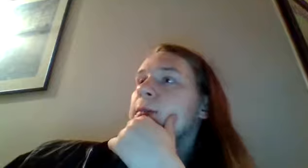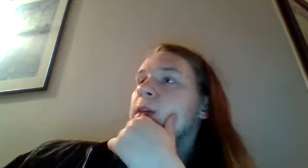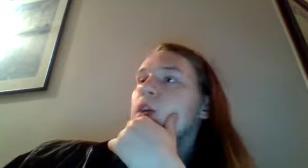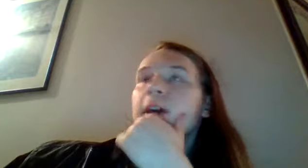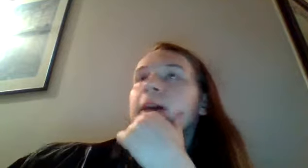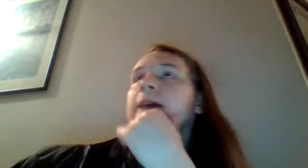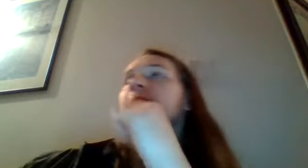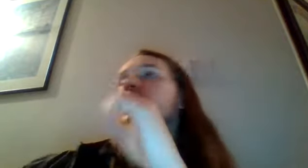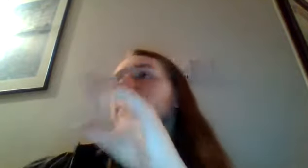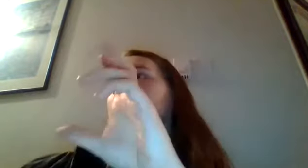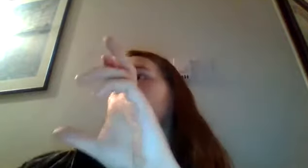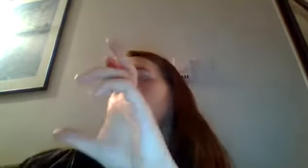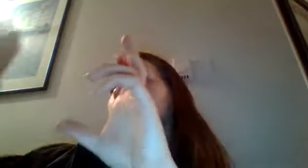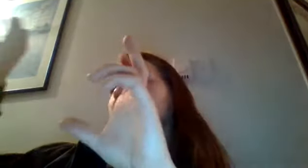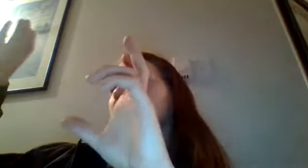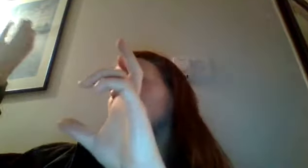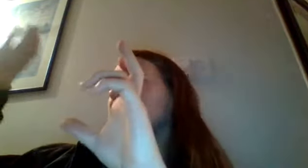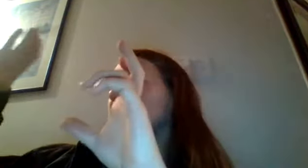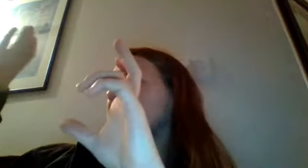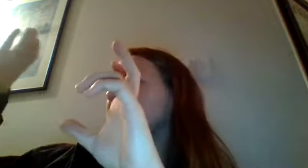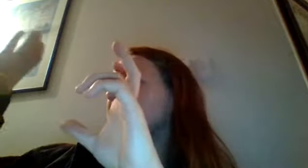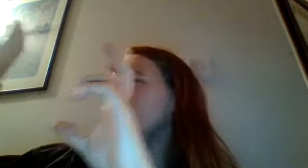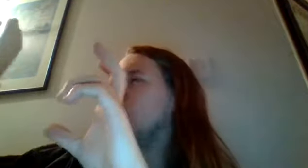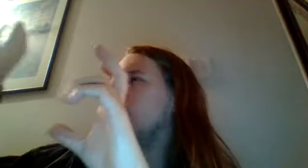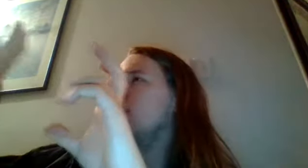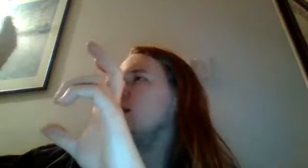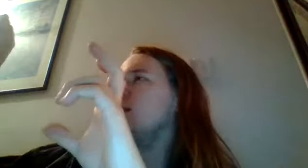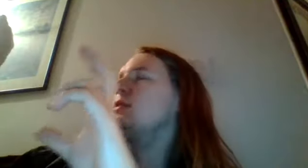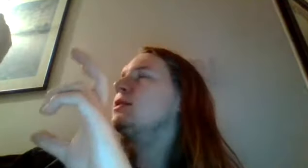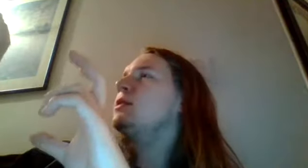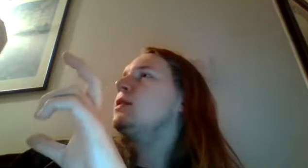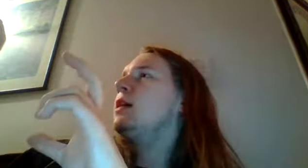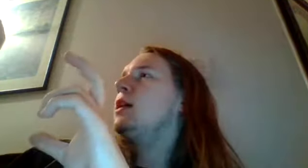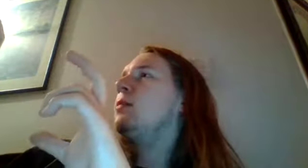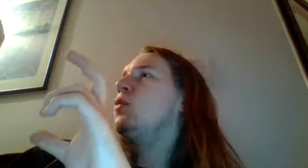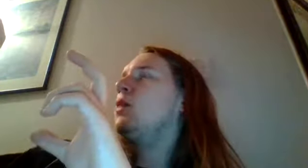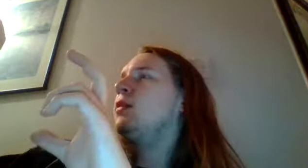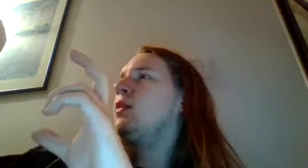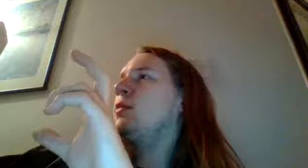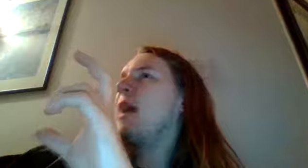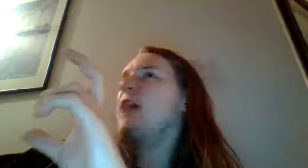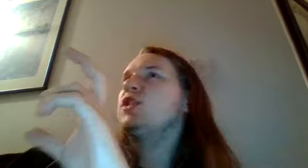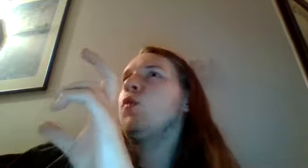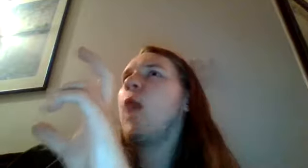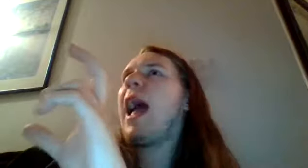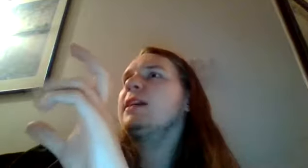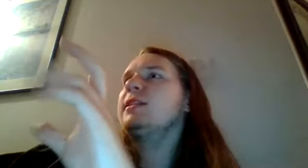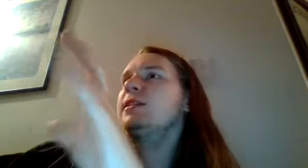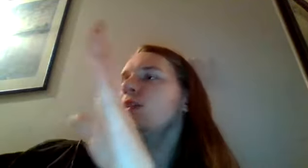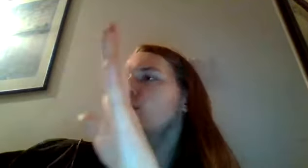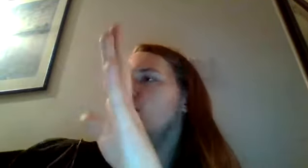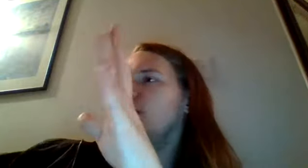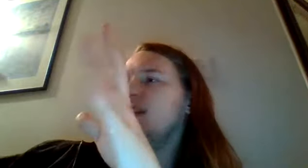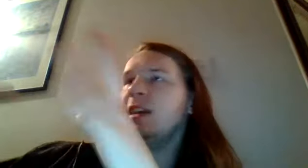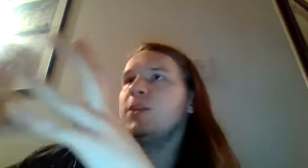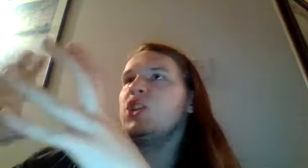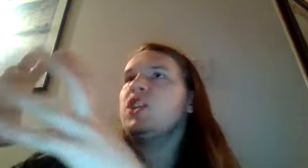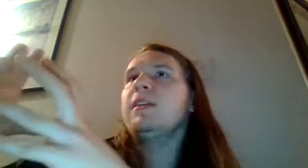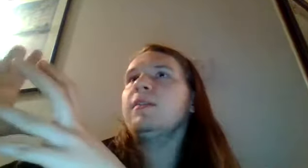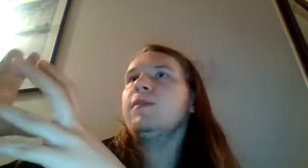miyoga um and it's these they said steel bees um with their magic wax fixing up the sheath for